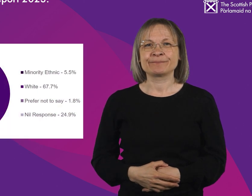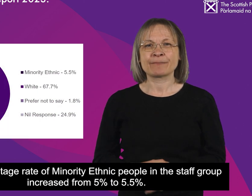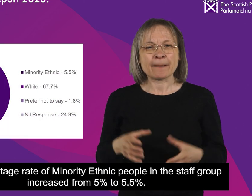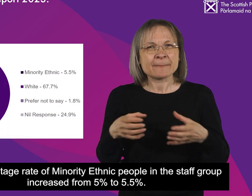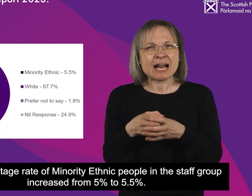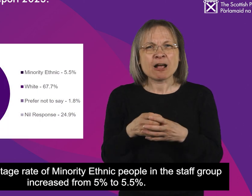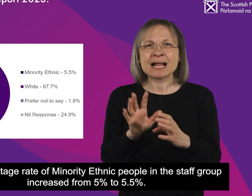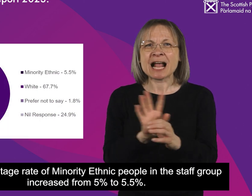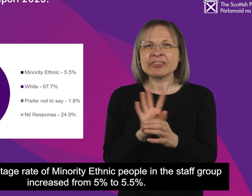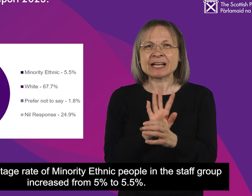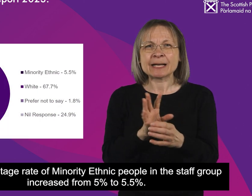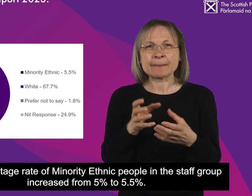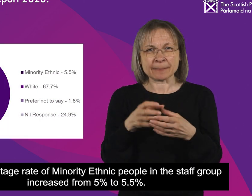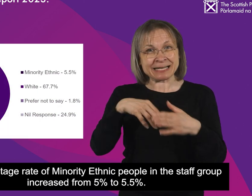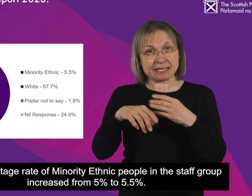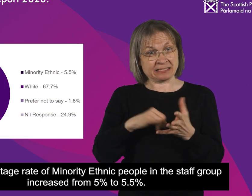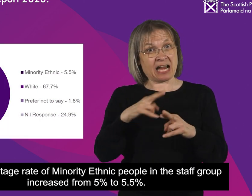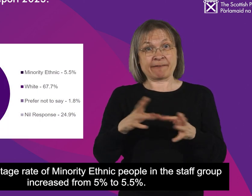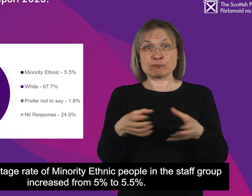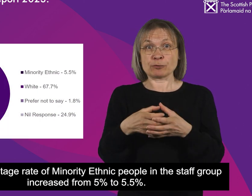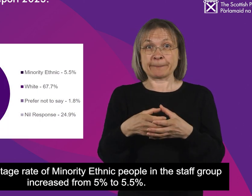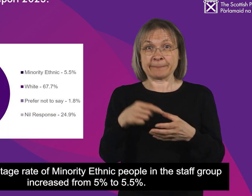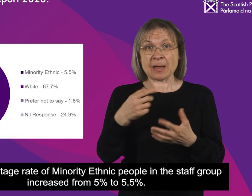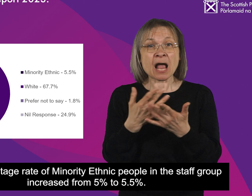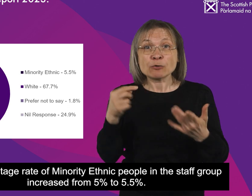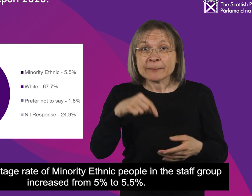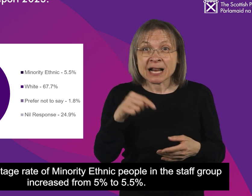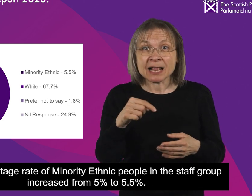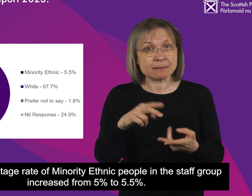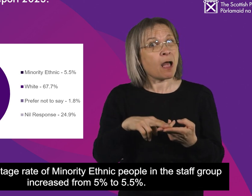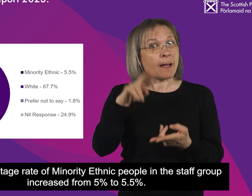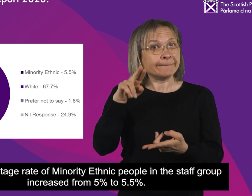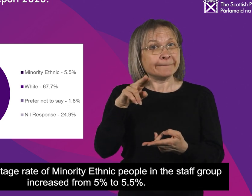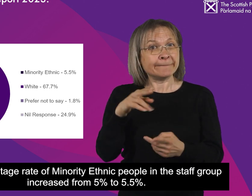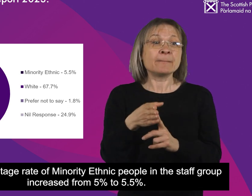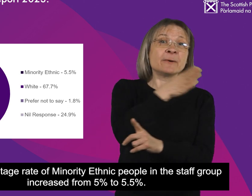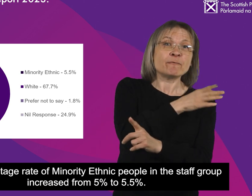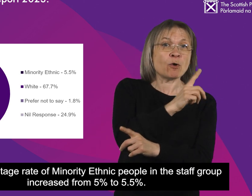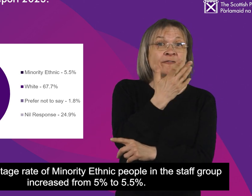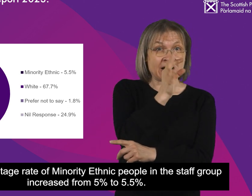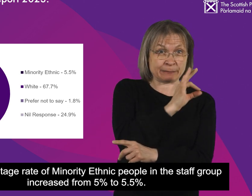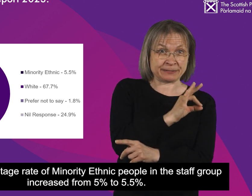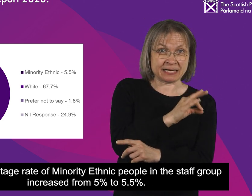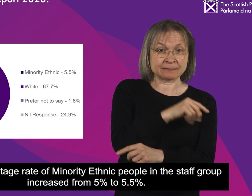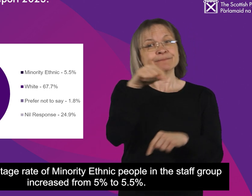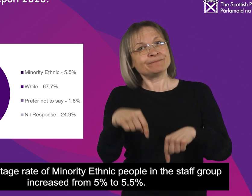The percentage rate of minority ethnic people in the staff group increased from 5% to 5.5%.